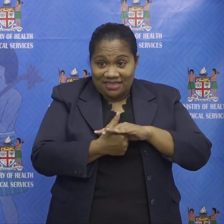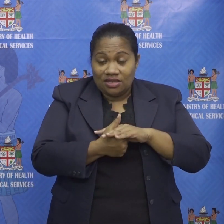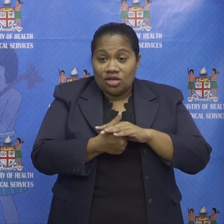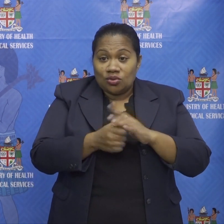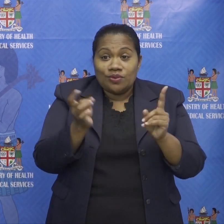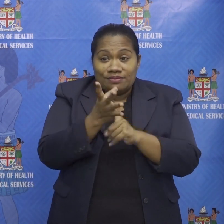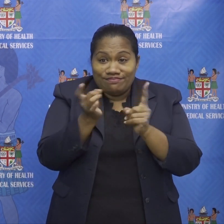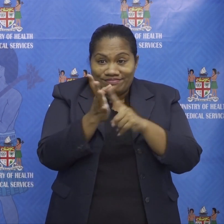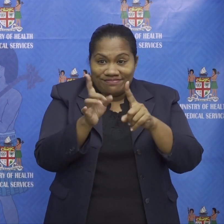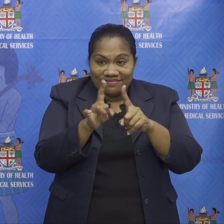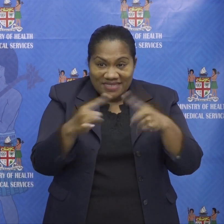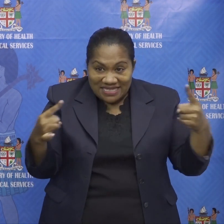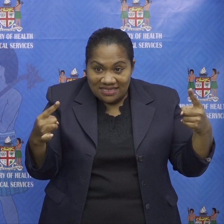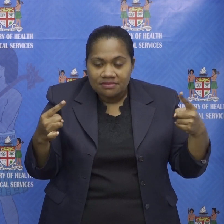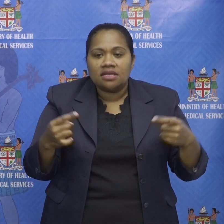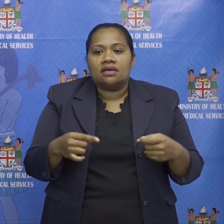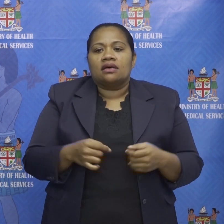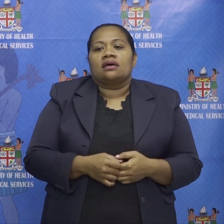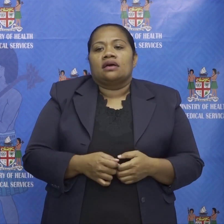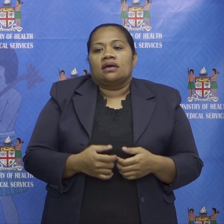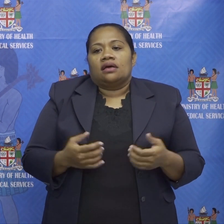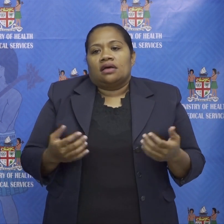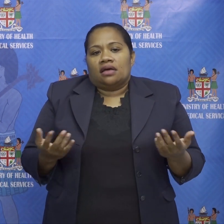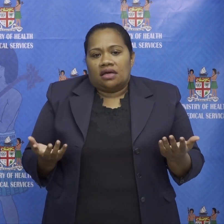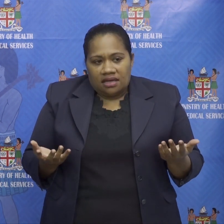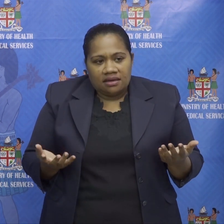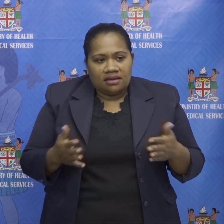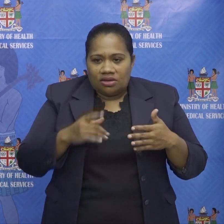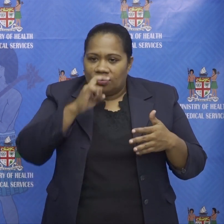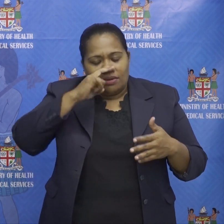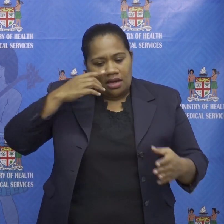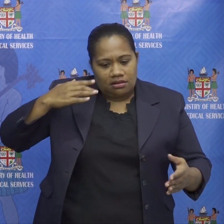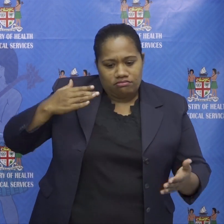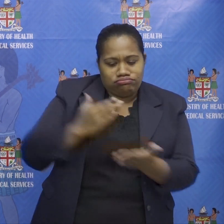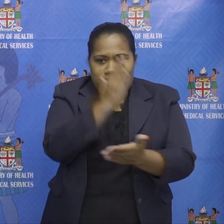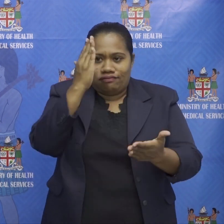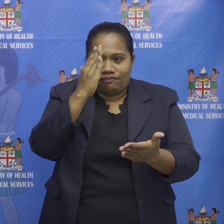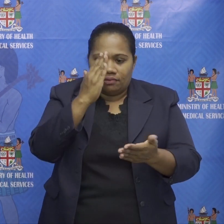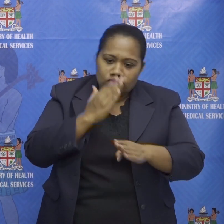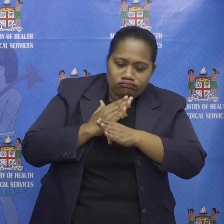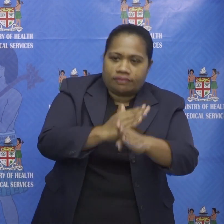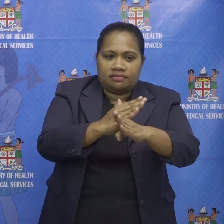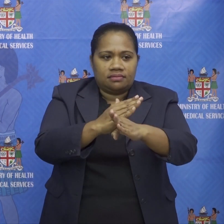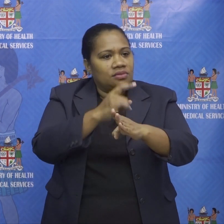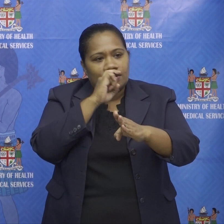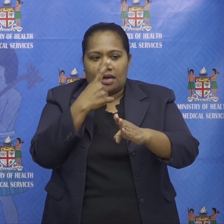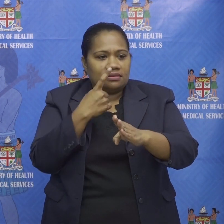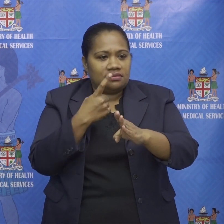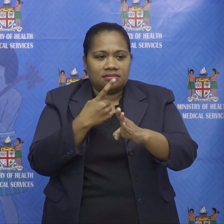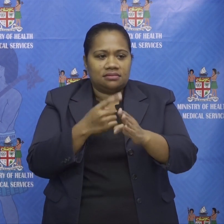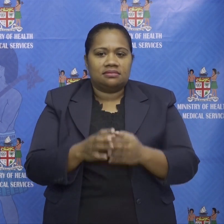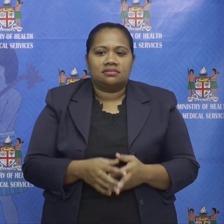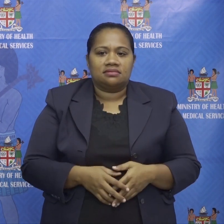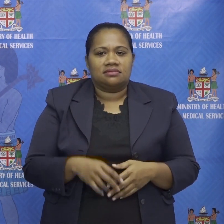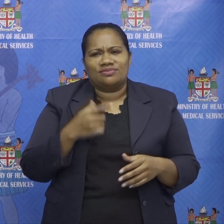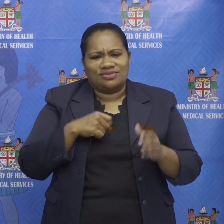transmission of the virus that you can't just force a total lockdown of course unless you anticipated the lockdown and you stocked up your house with